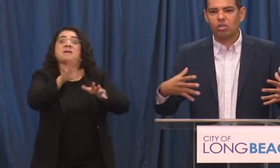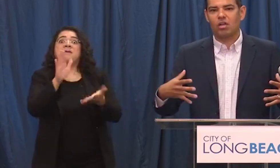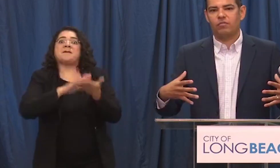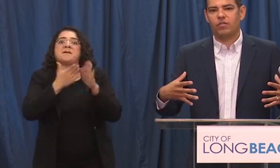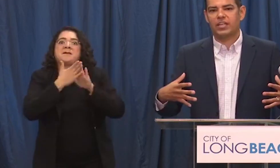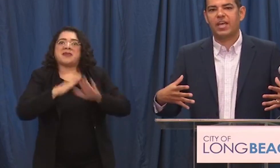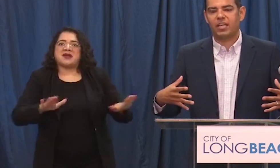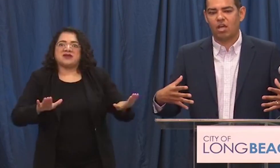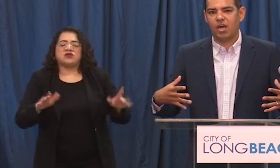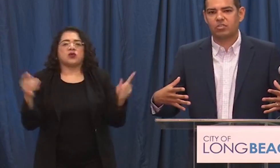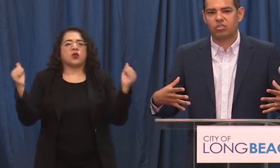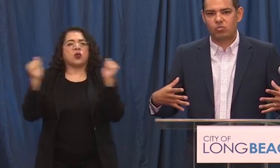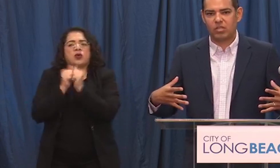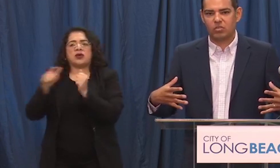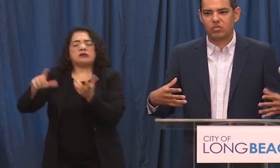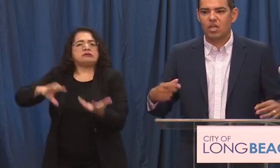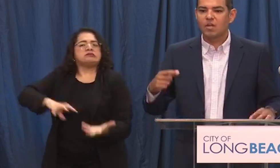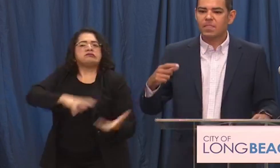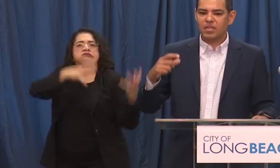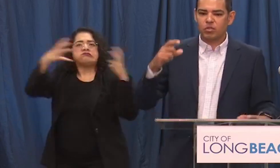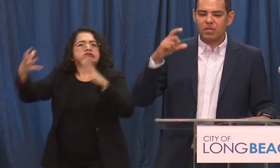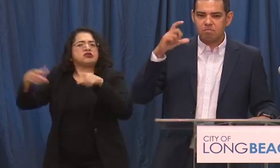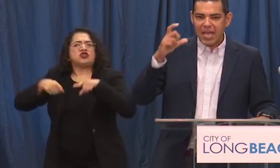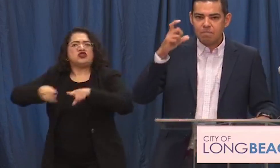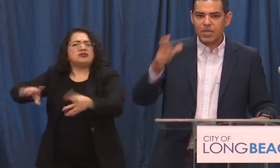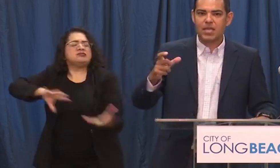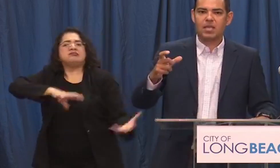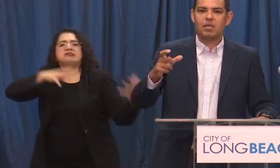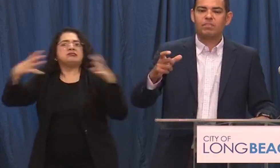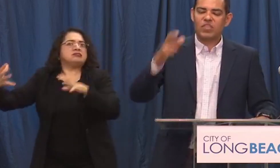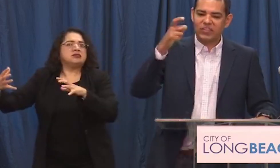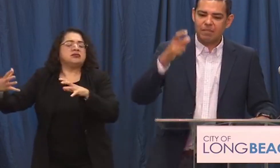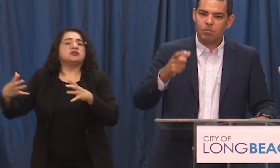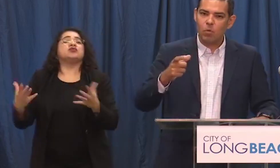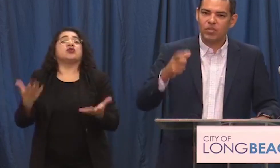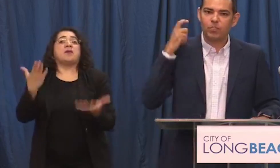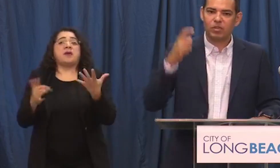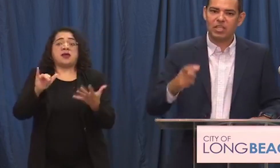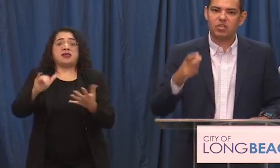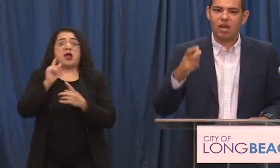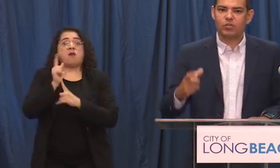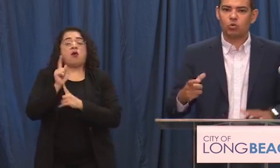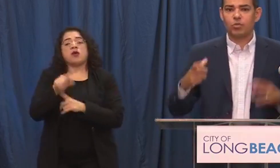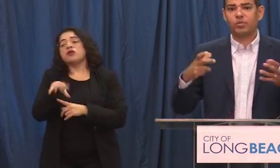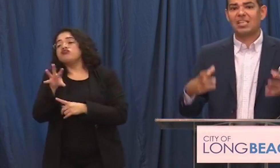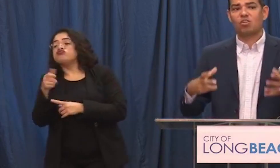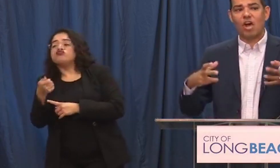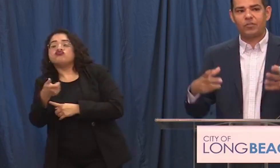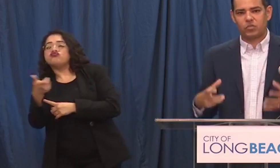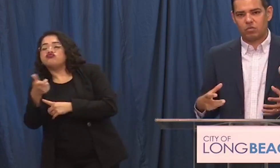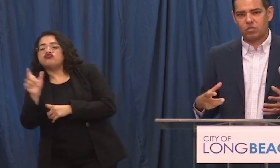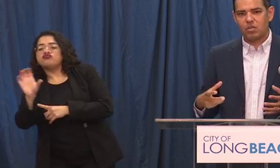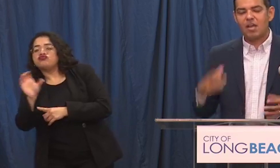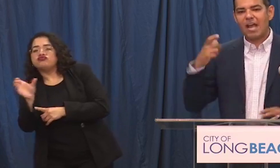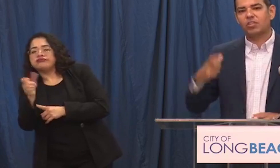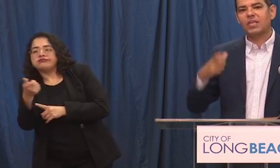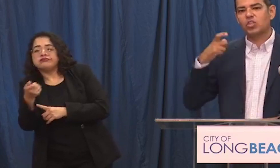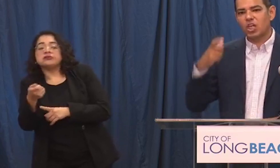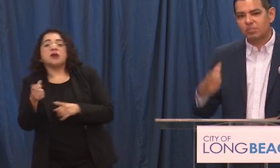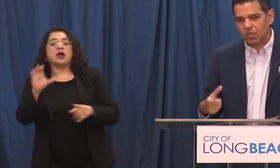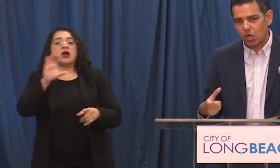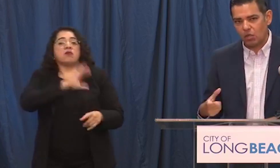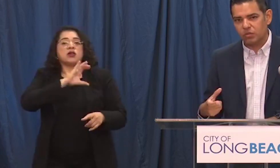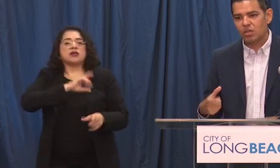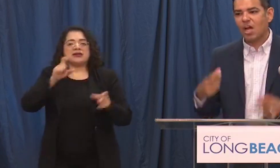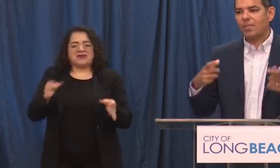to all of the chaotic situations and so it may be that at that moment the police officer or the police officers have to